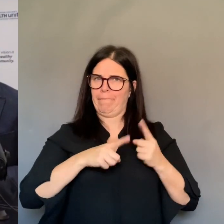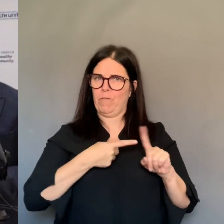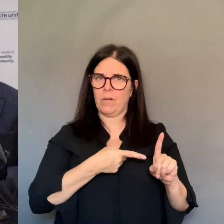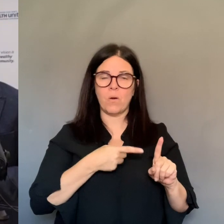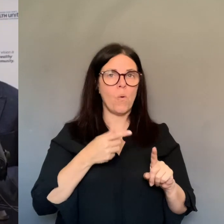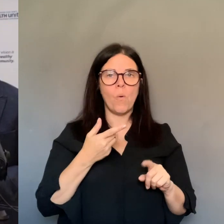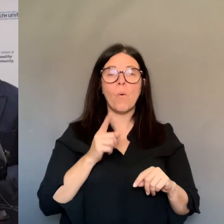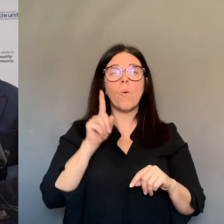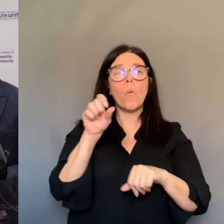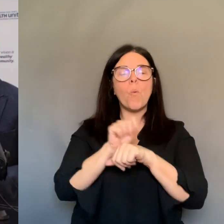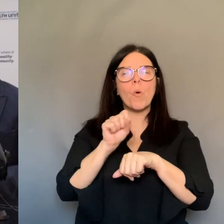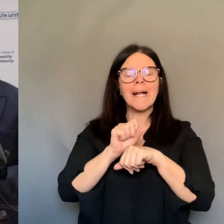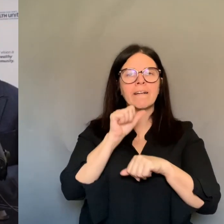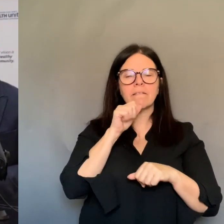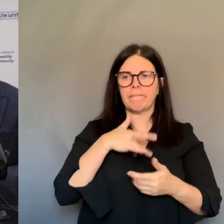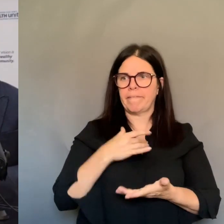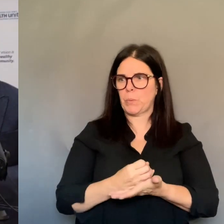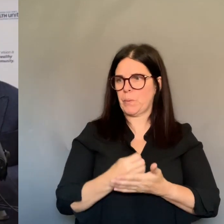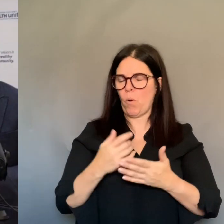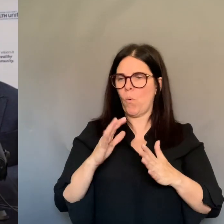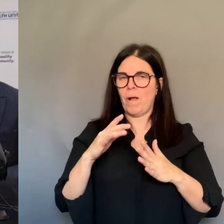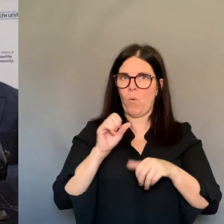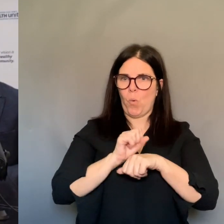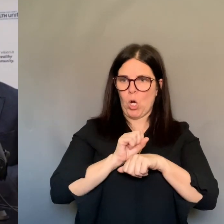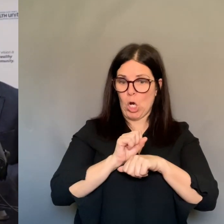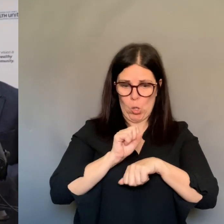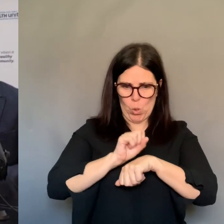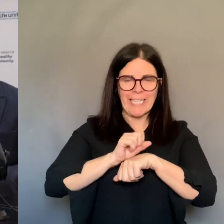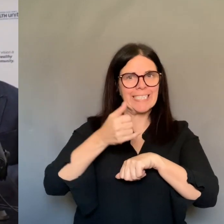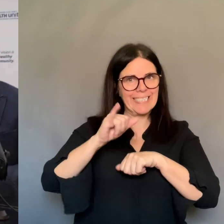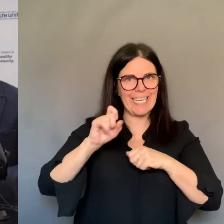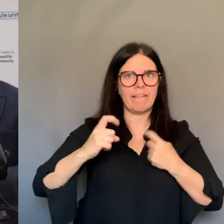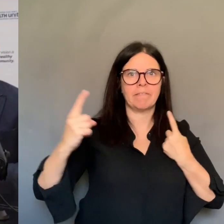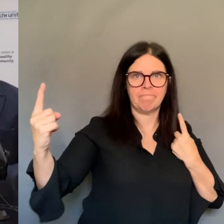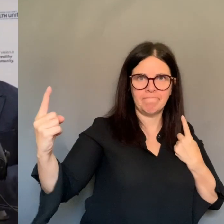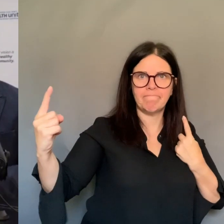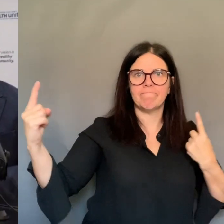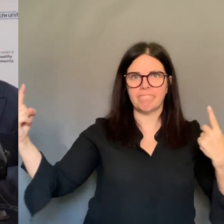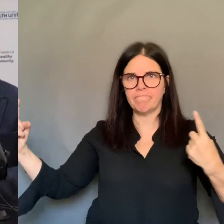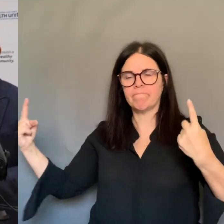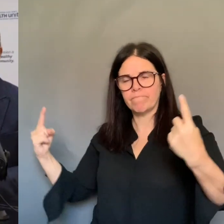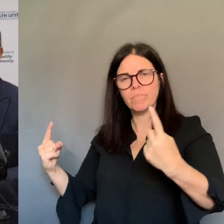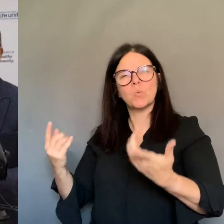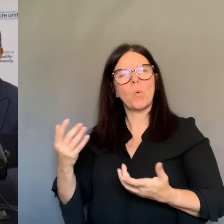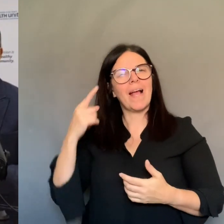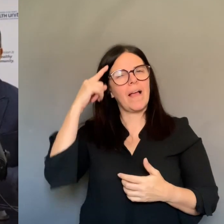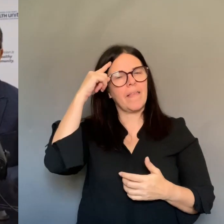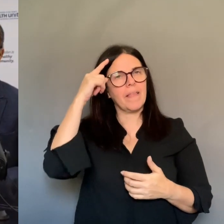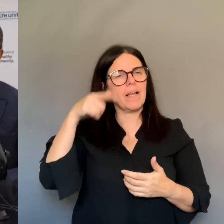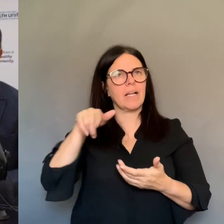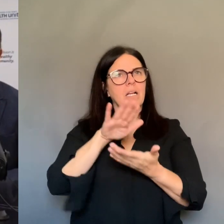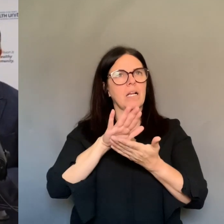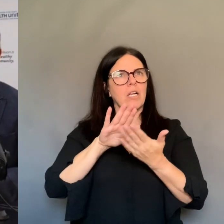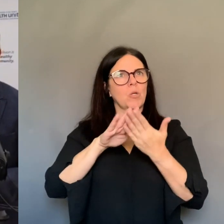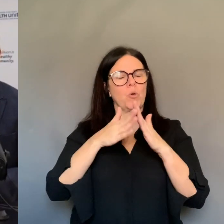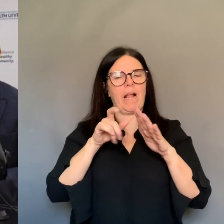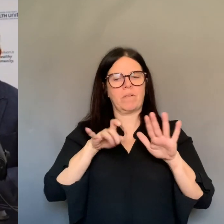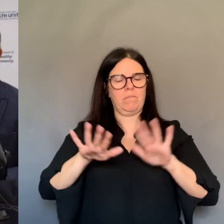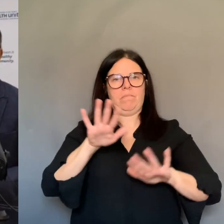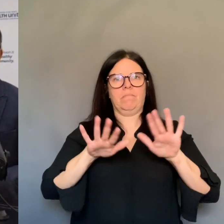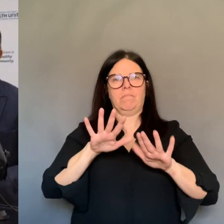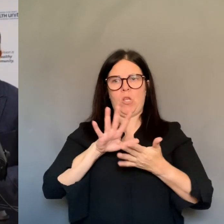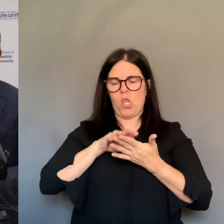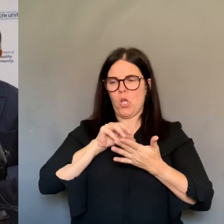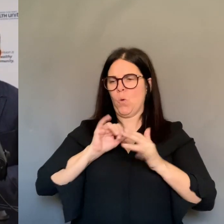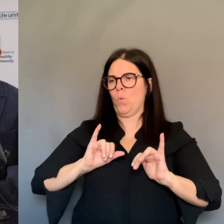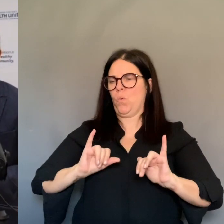some of those measures. I like to say that we are getting better, but we are also getting complaints as well.